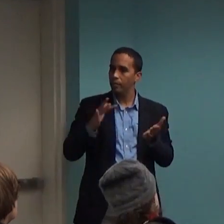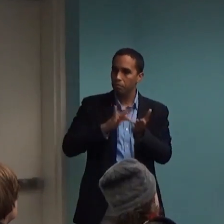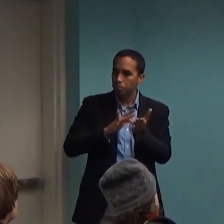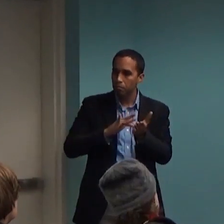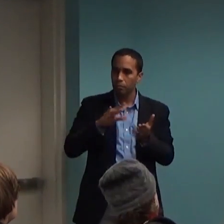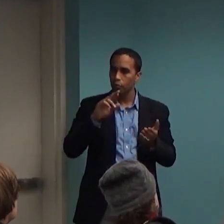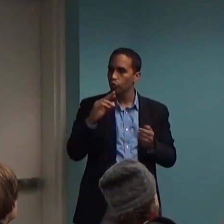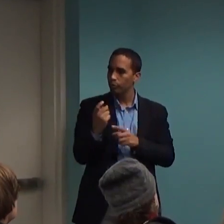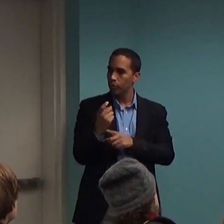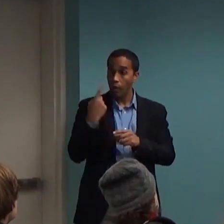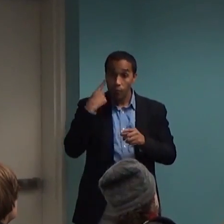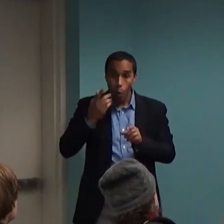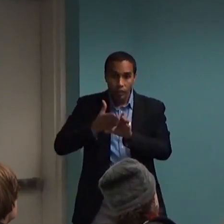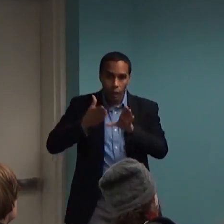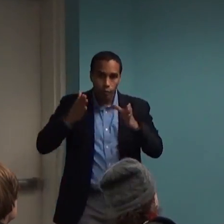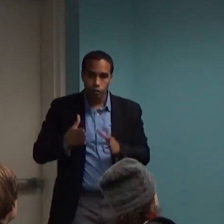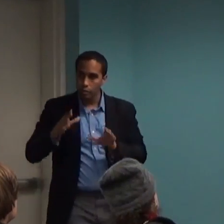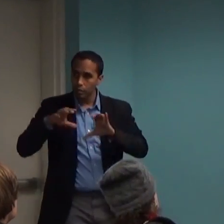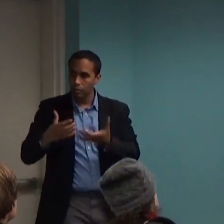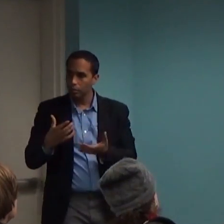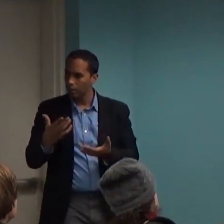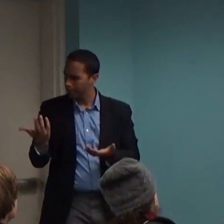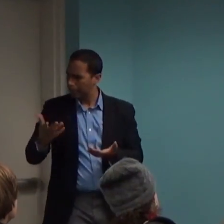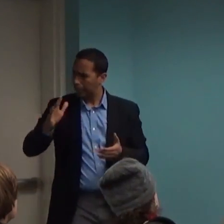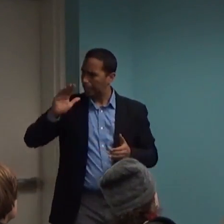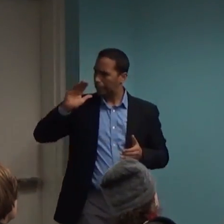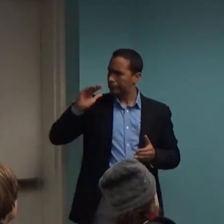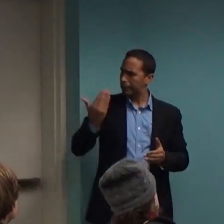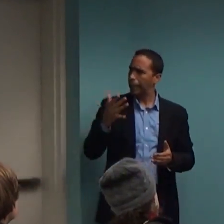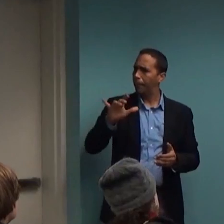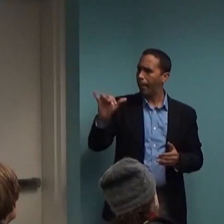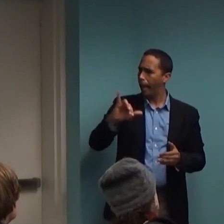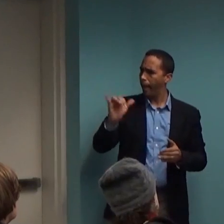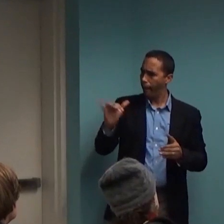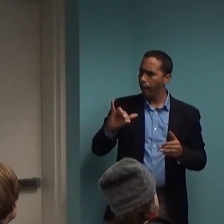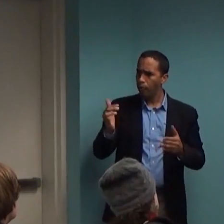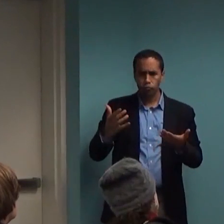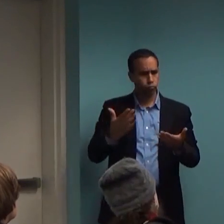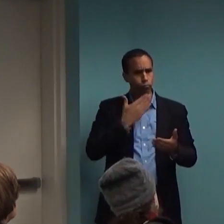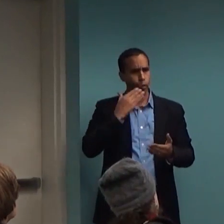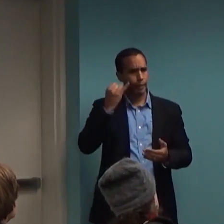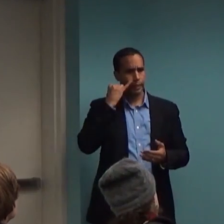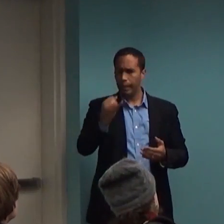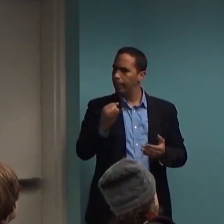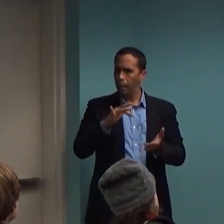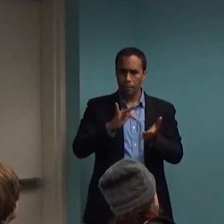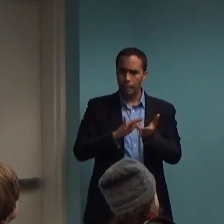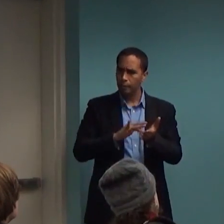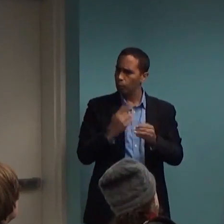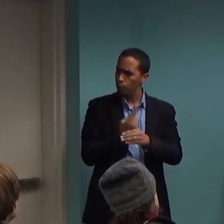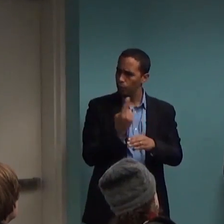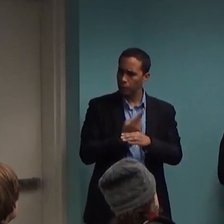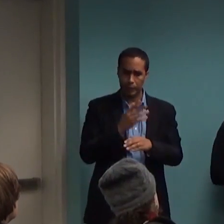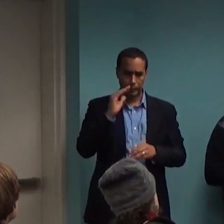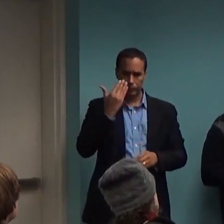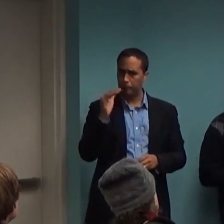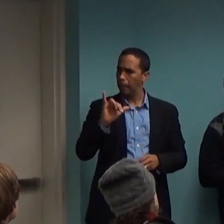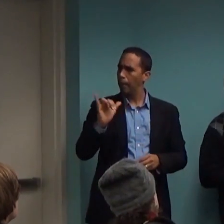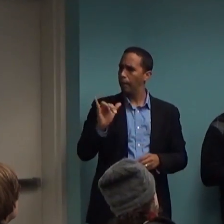you really should start taking drugs, right? That seems like that's the message. And yet, these are